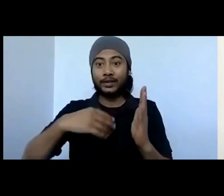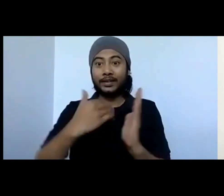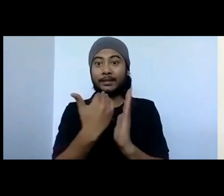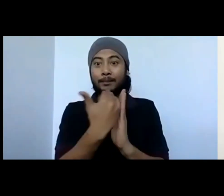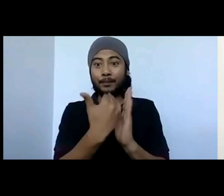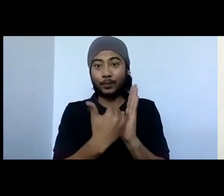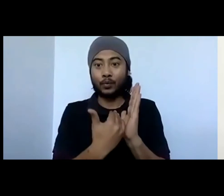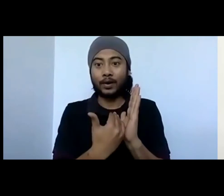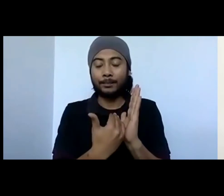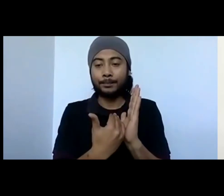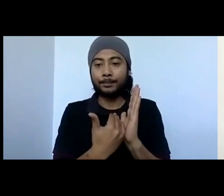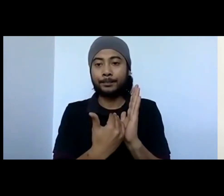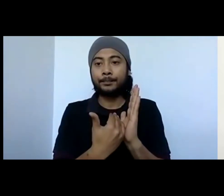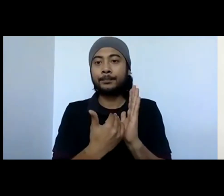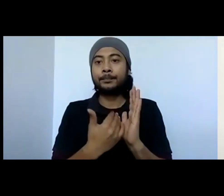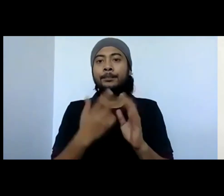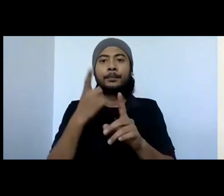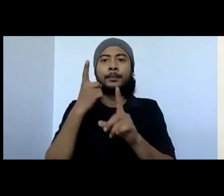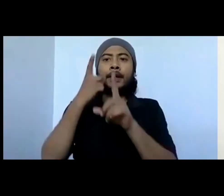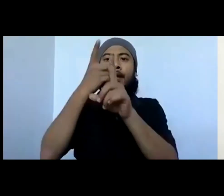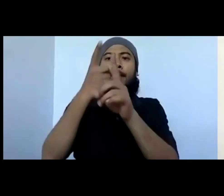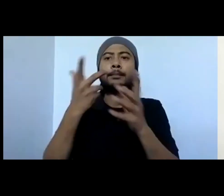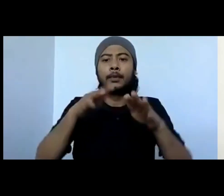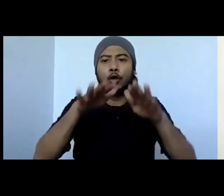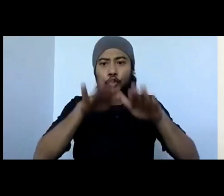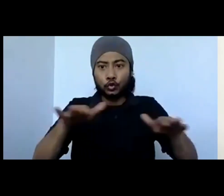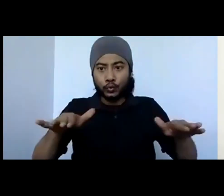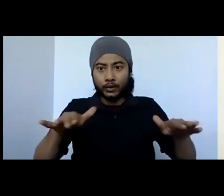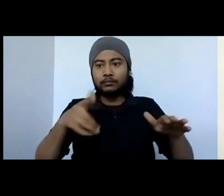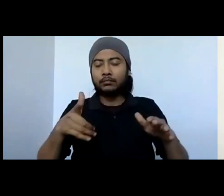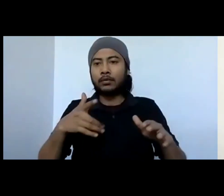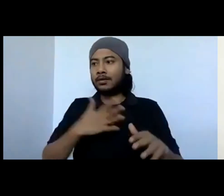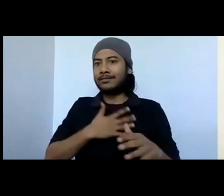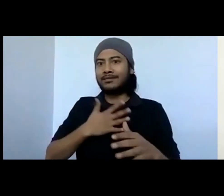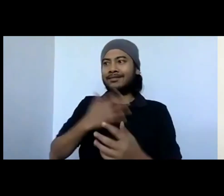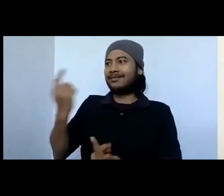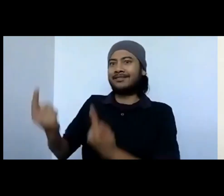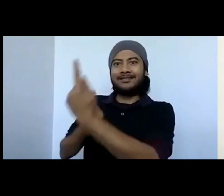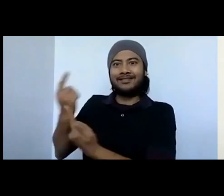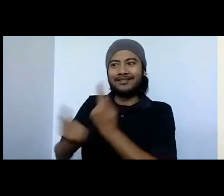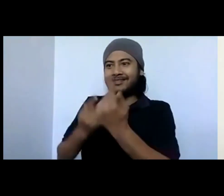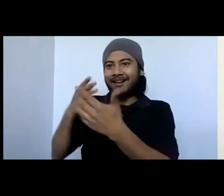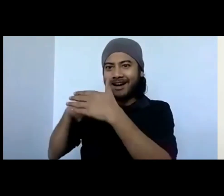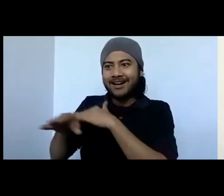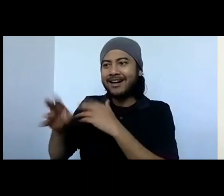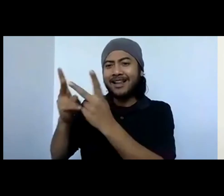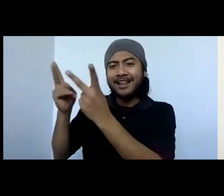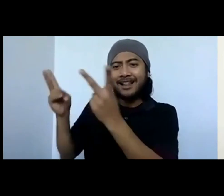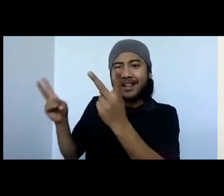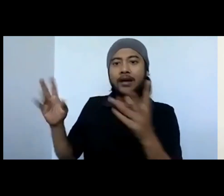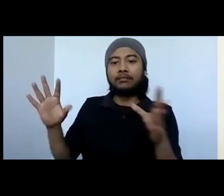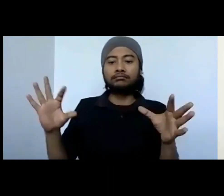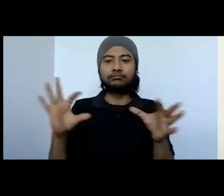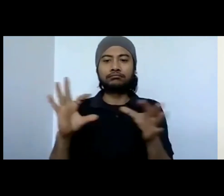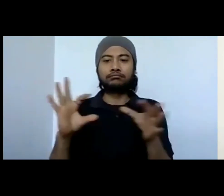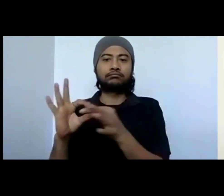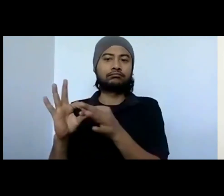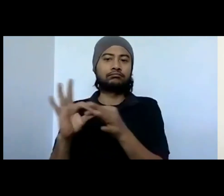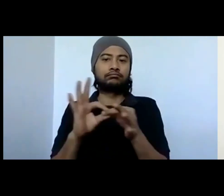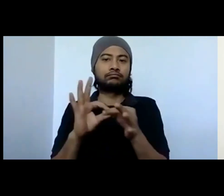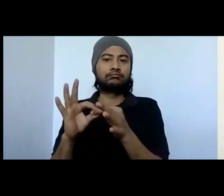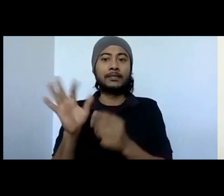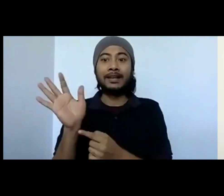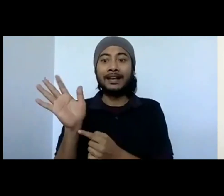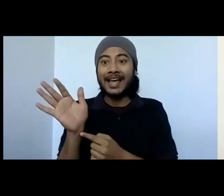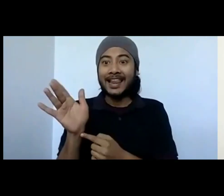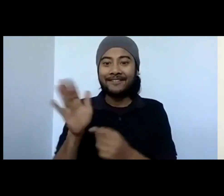do is creatively engage children with nature related activities through leaf collages that I